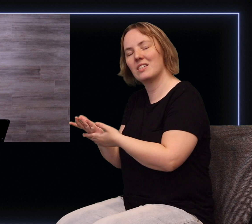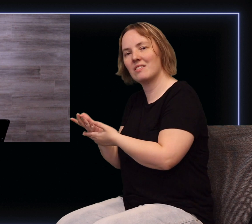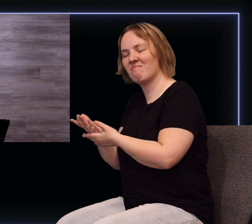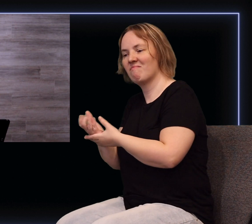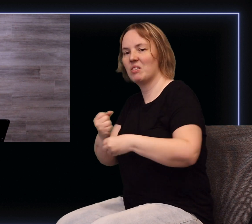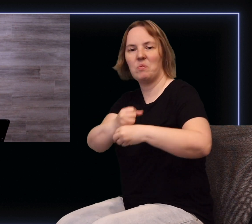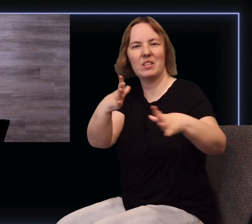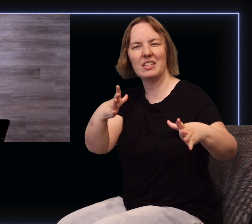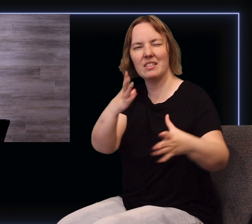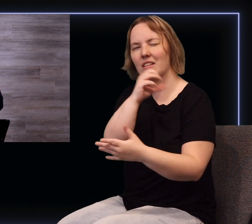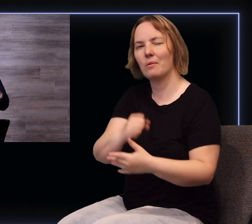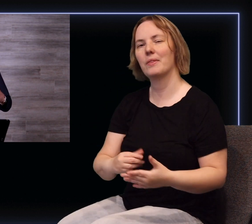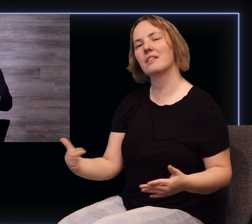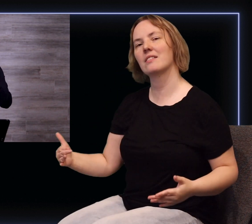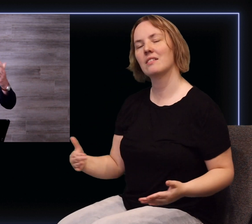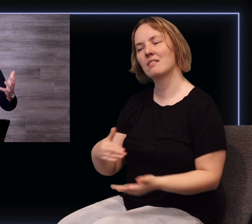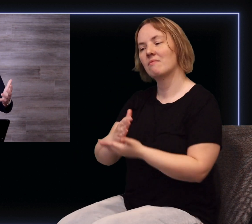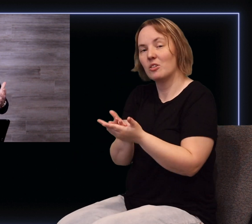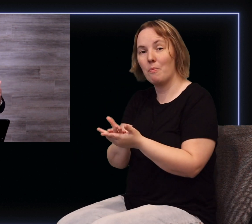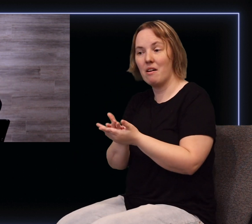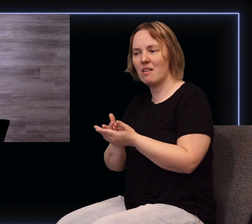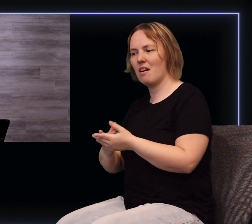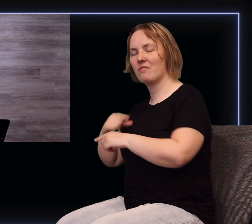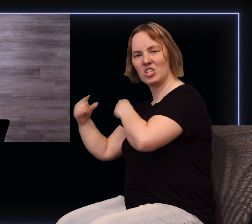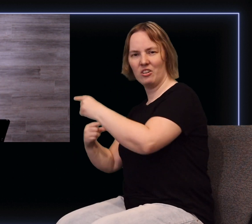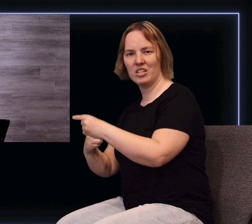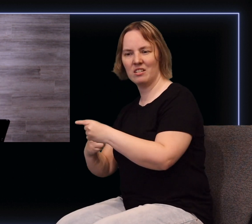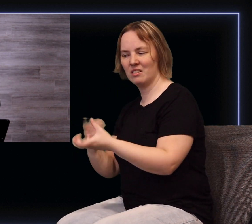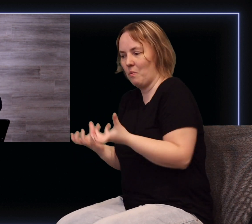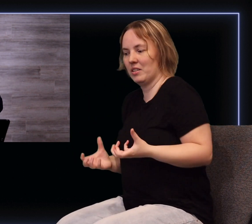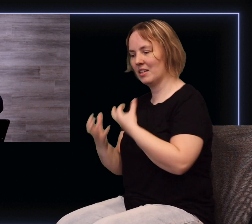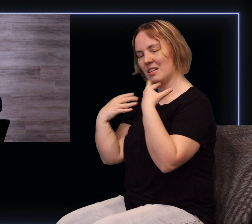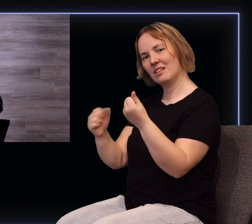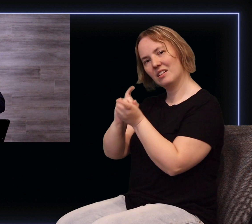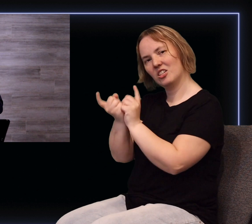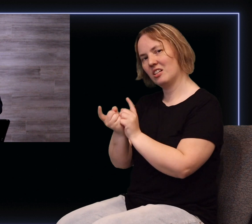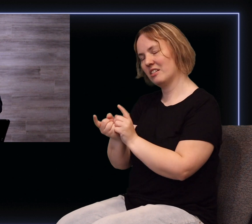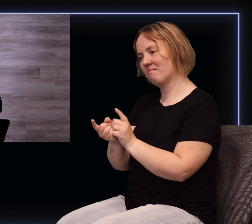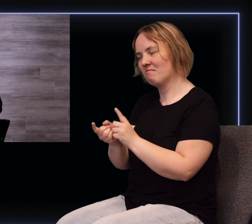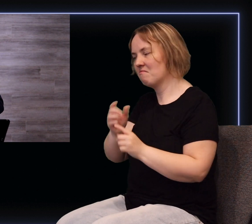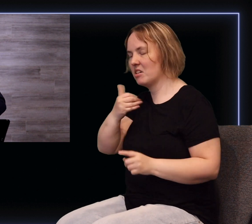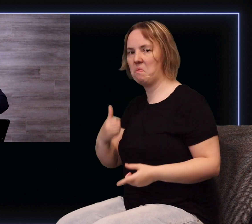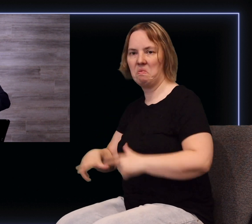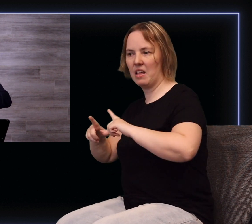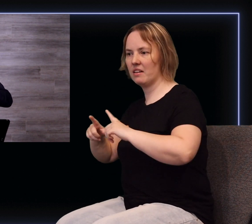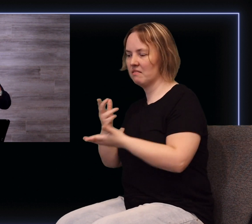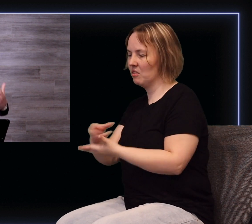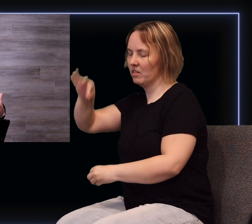that generation that wants healing, that wants change, but won't allow the Holy Spirit to do deep surgery and actually work a freedom,